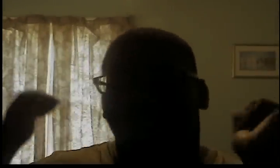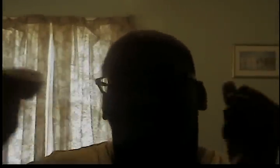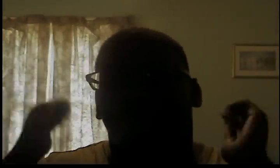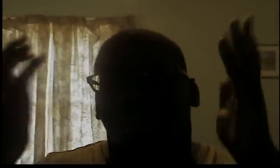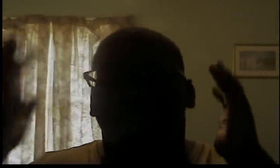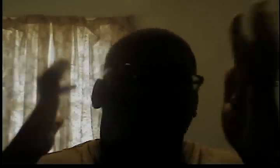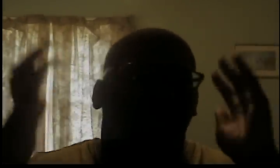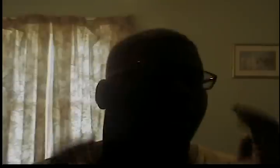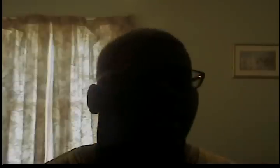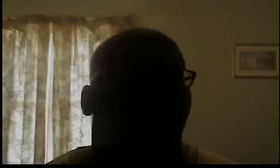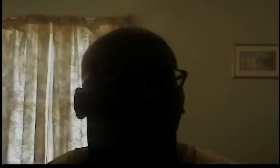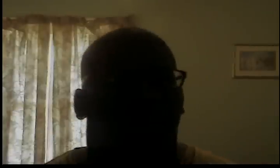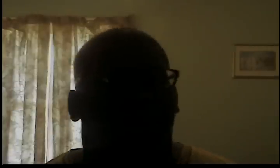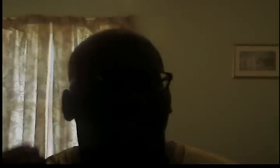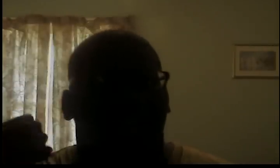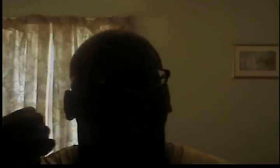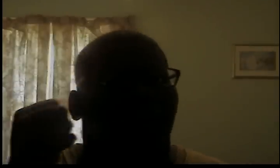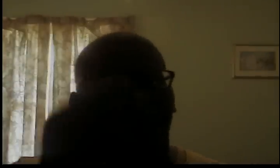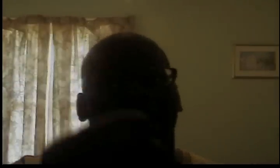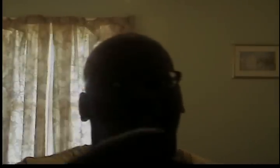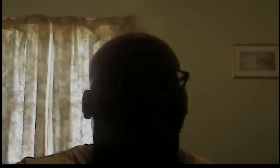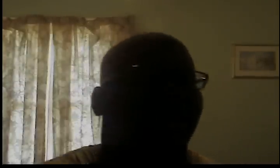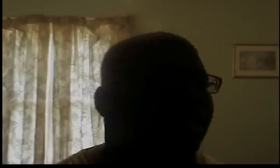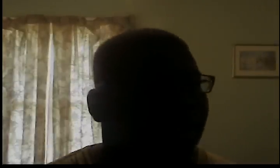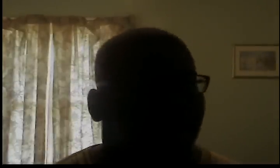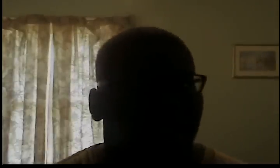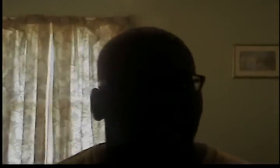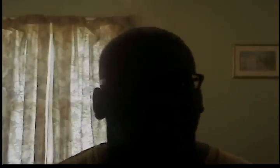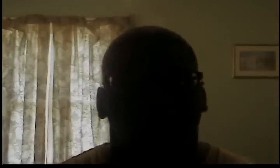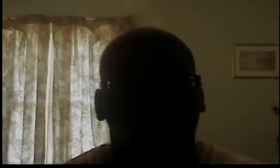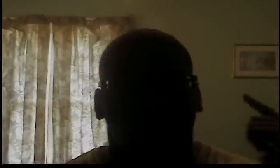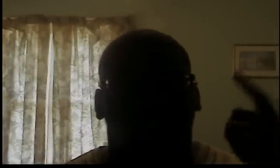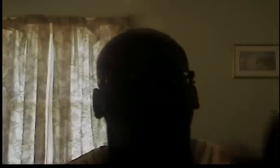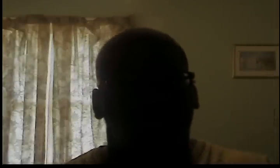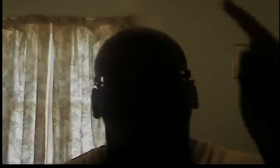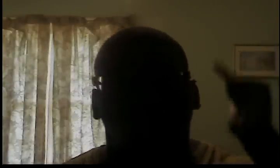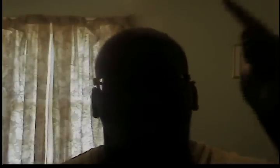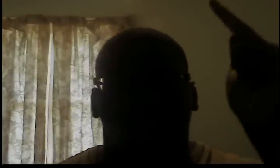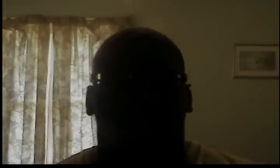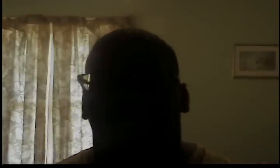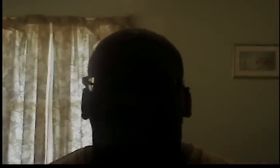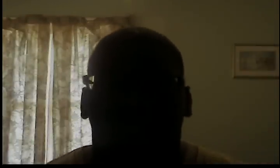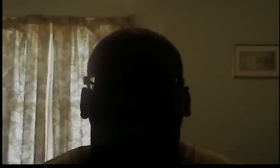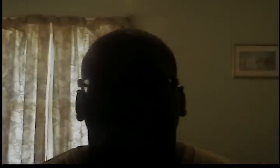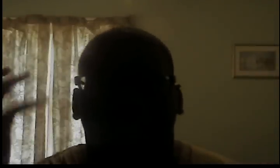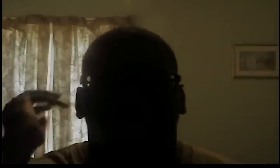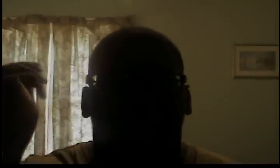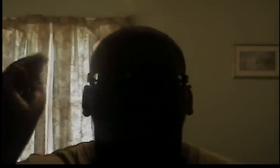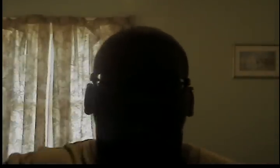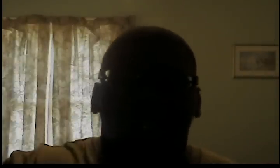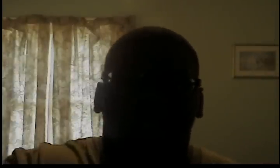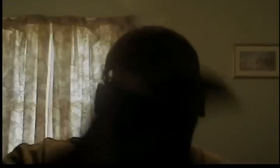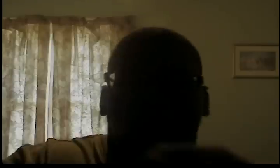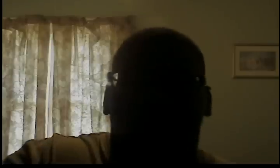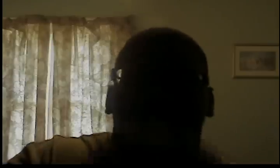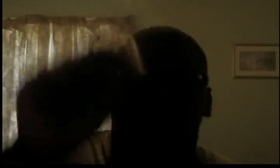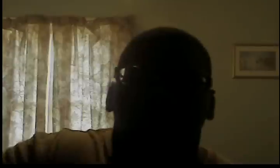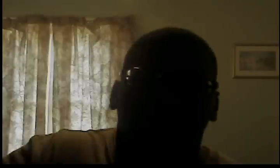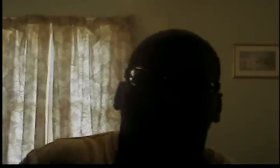is the worst thing ever no punch in the face is me shooting you is not me typing in loser